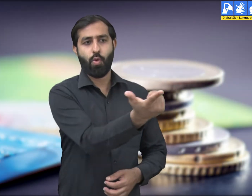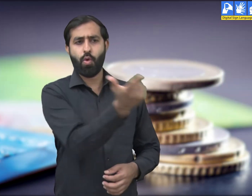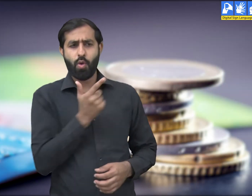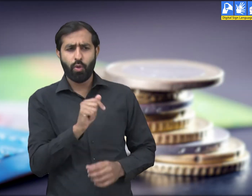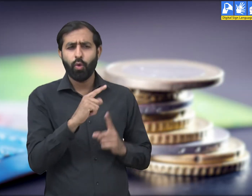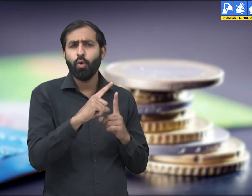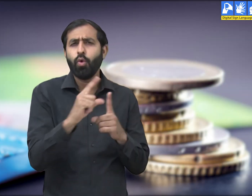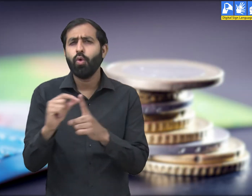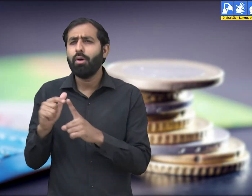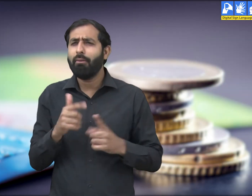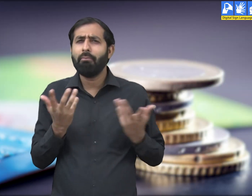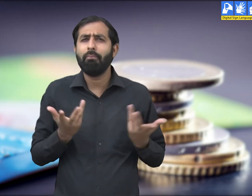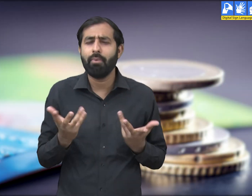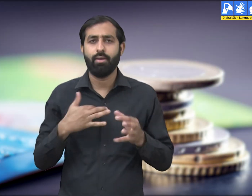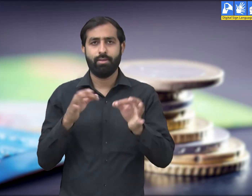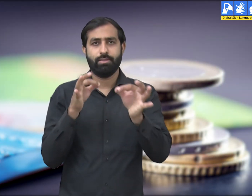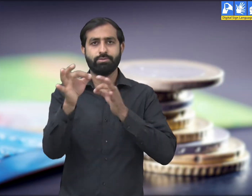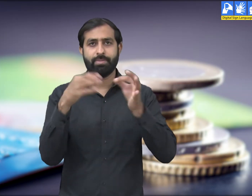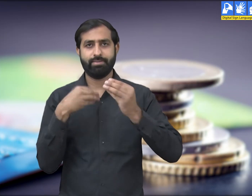Let's understand the process of bank loan.